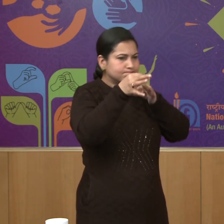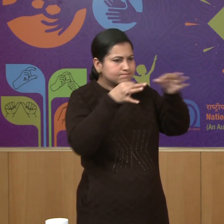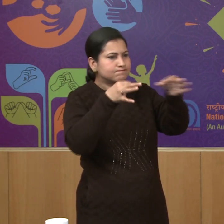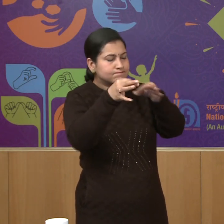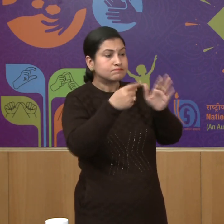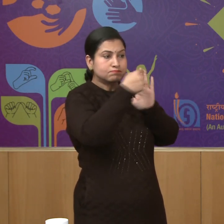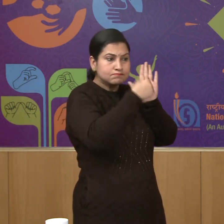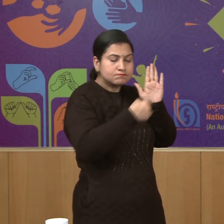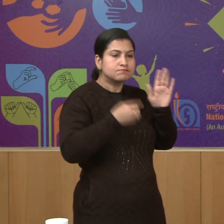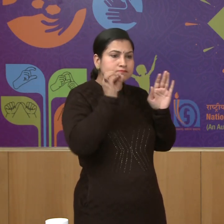direction to it